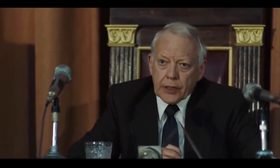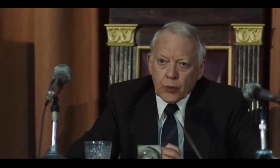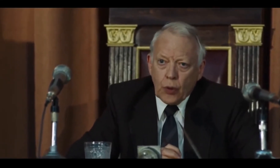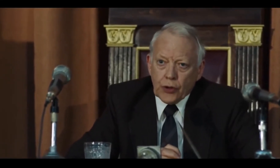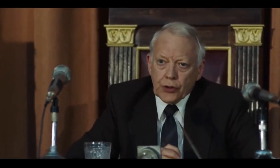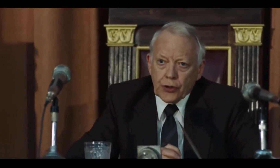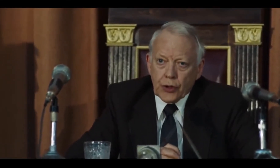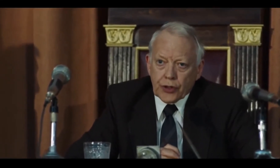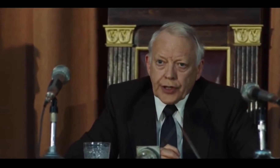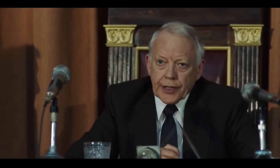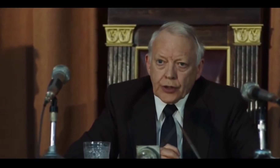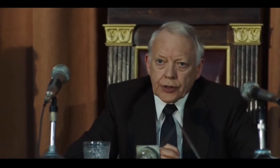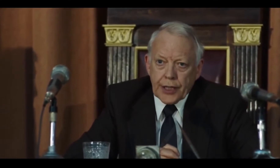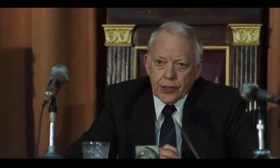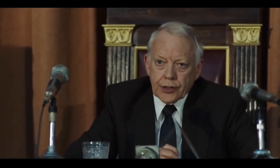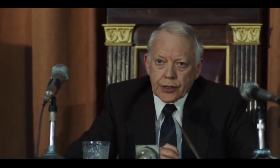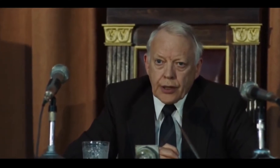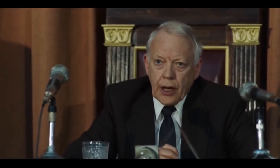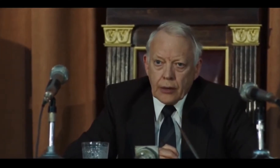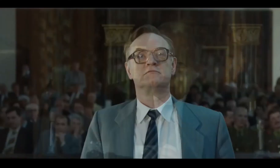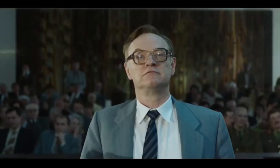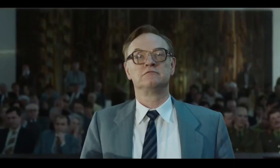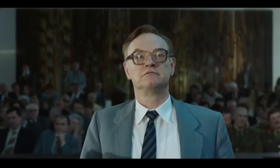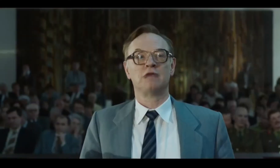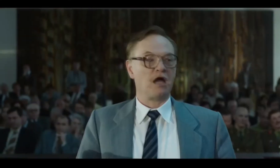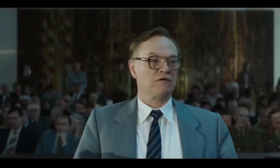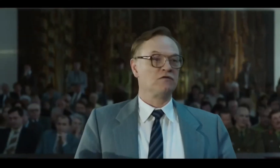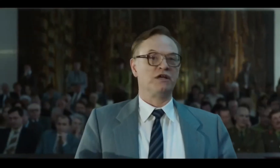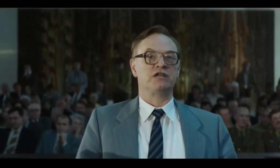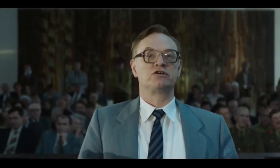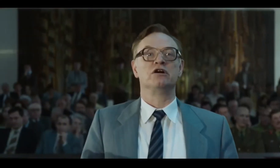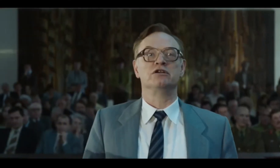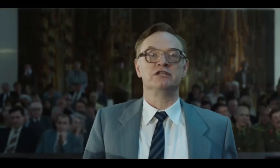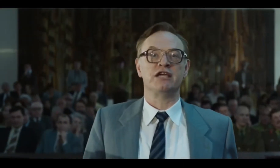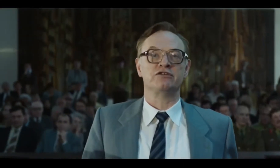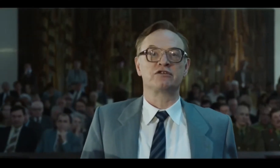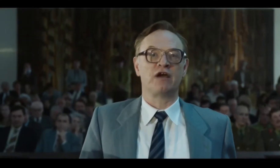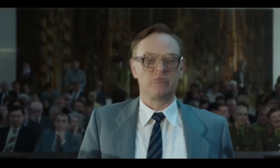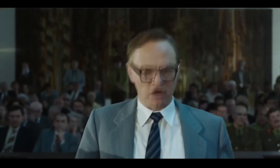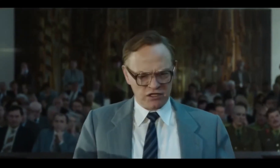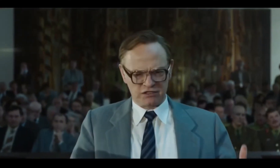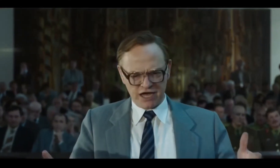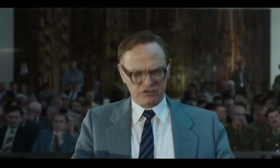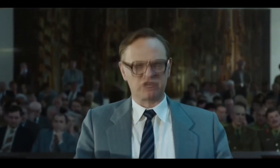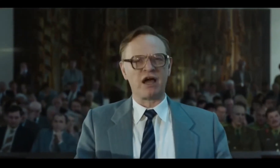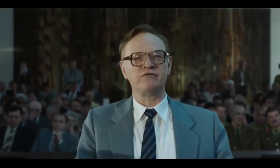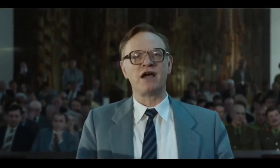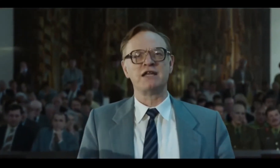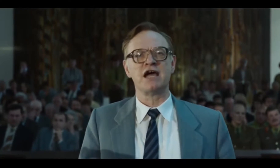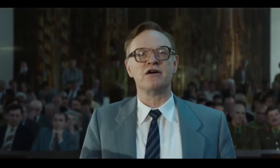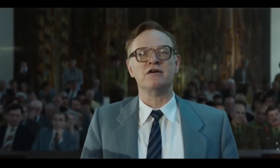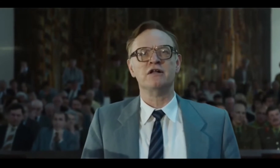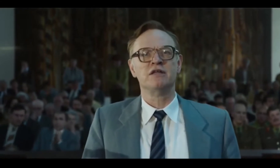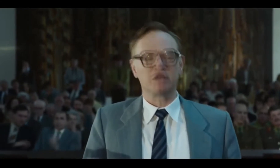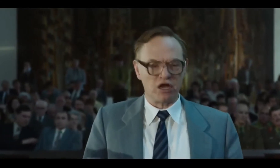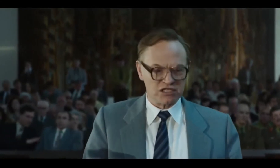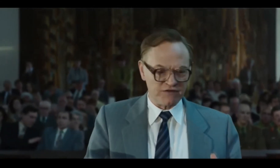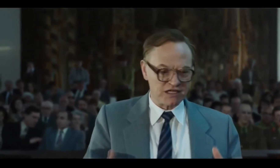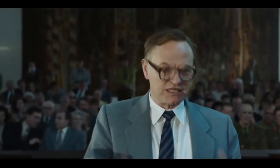I must warn you, you are treading on dangerous ground. I've already trod on dangerous ground. We're on dangerous ground right now because of our